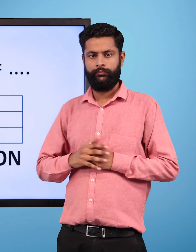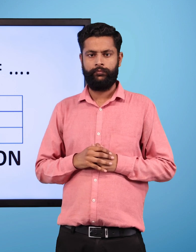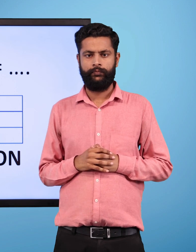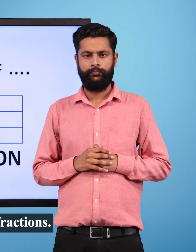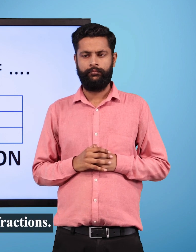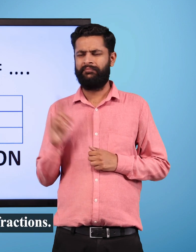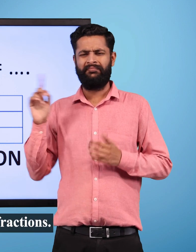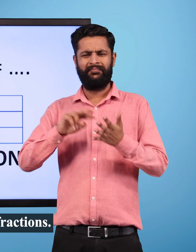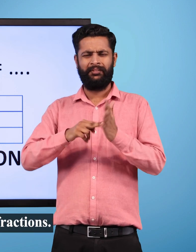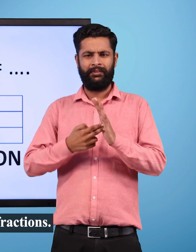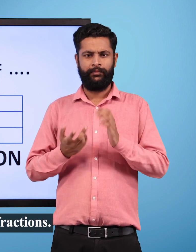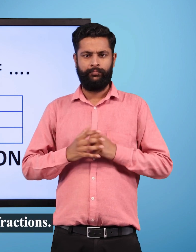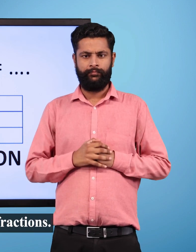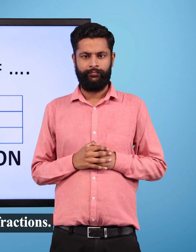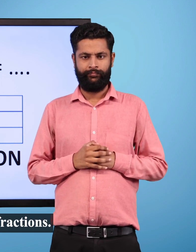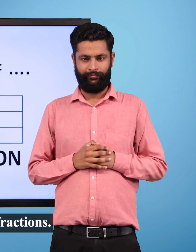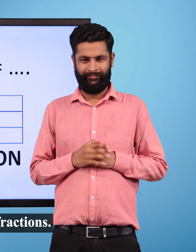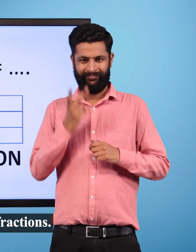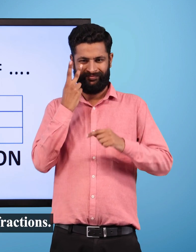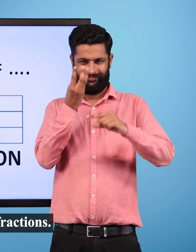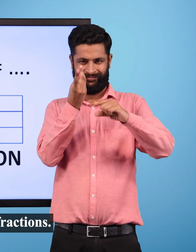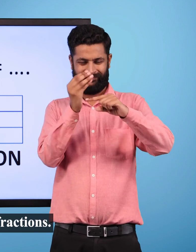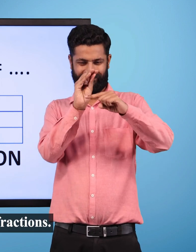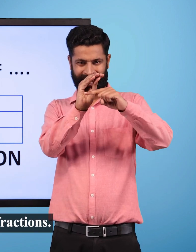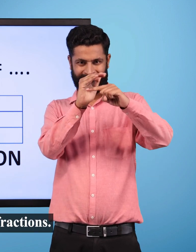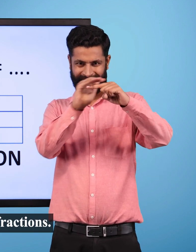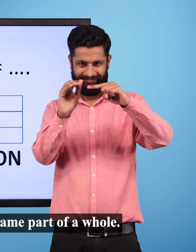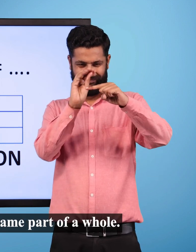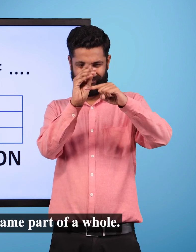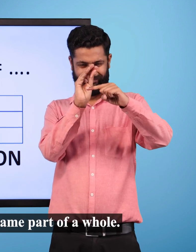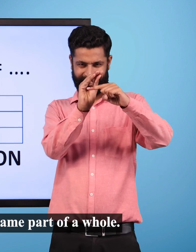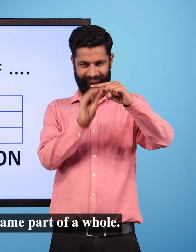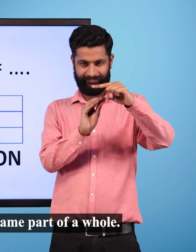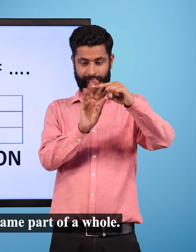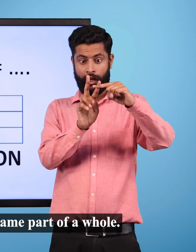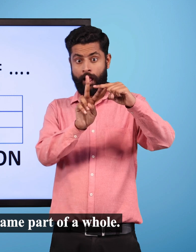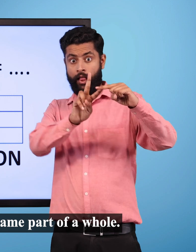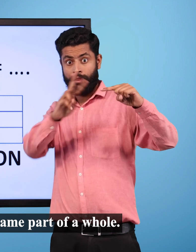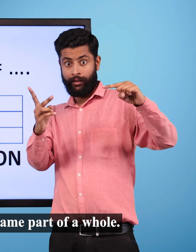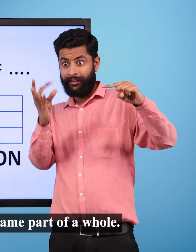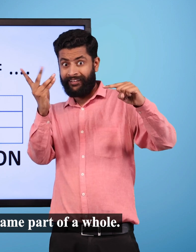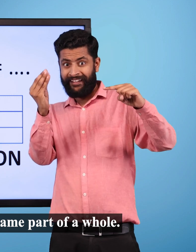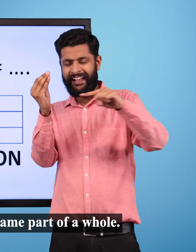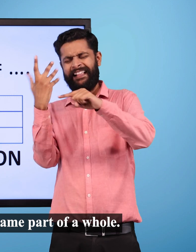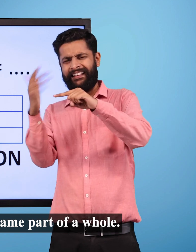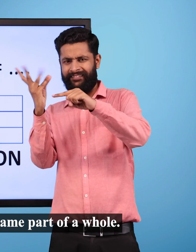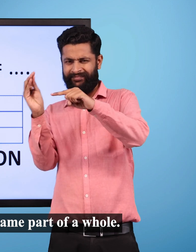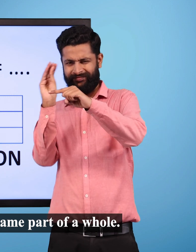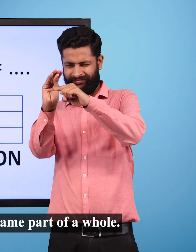This sign refers to equivalent fractions. Equivalent fractions represent the same part of a whole.